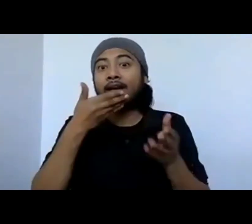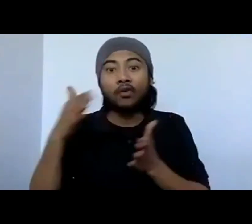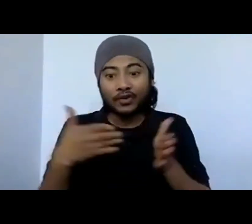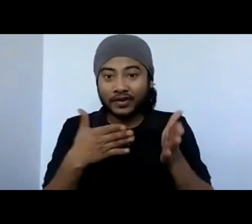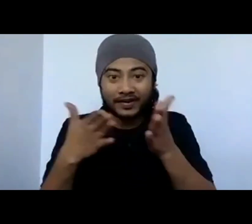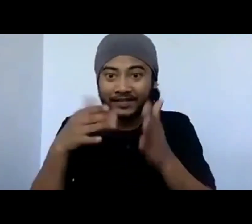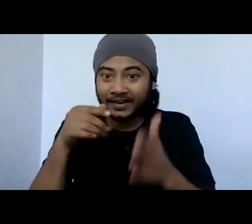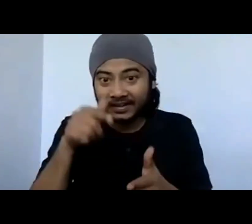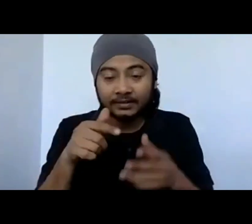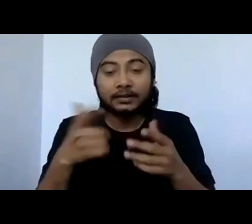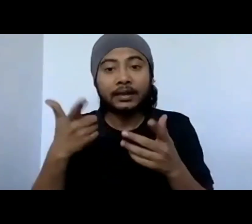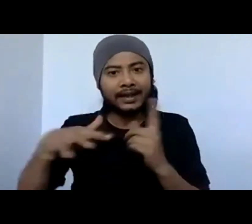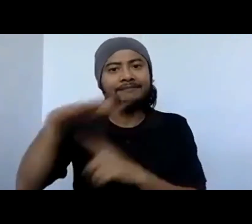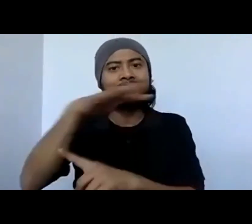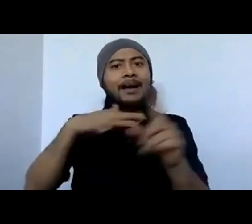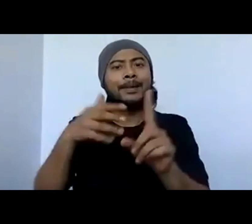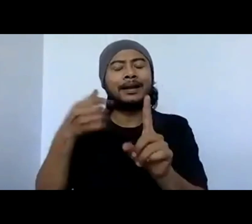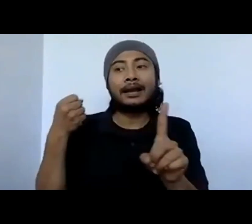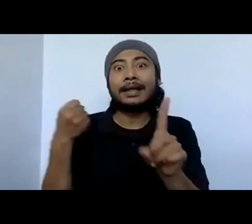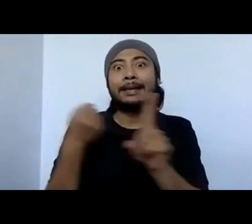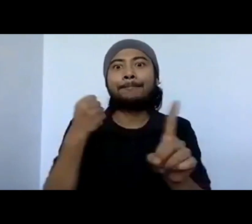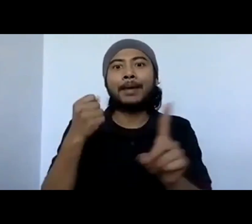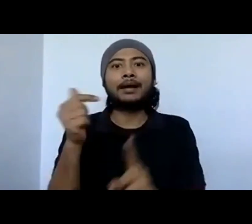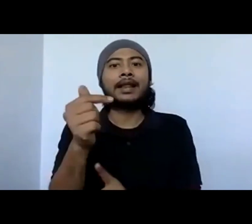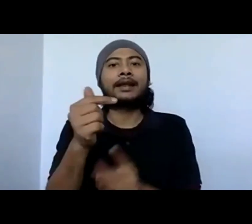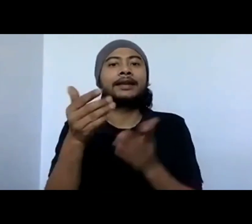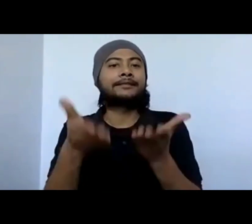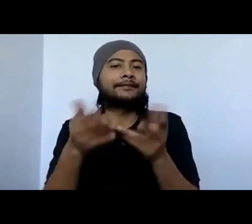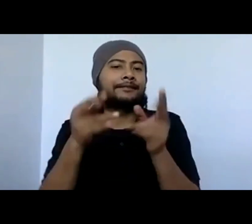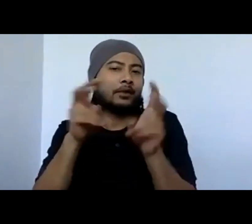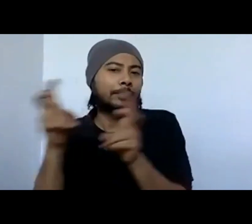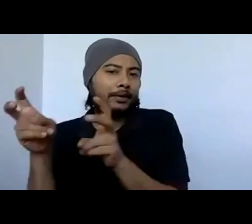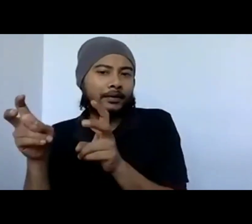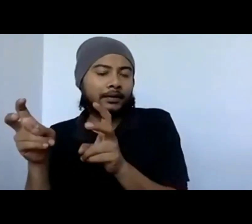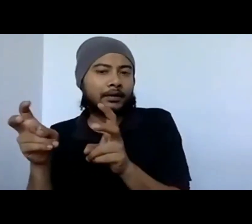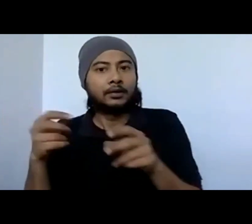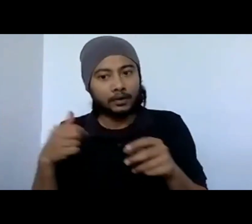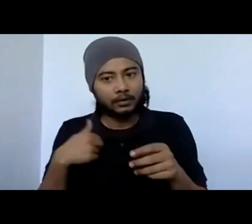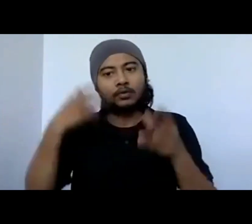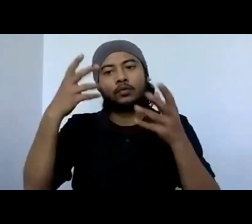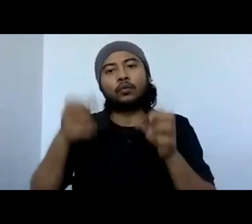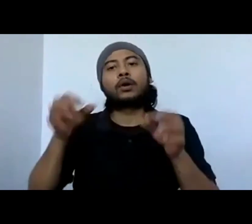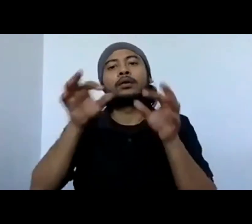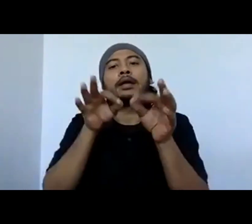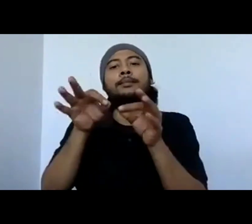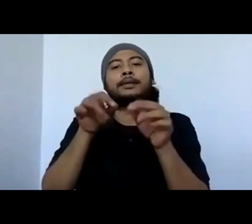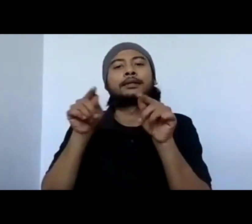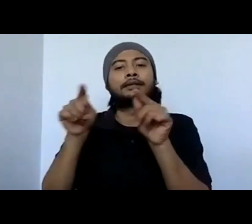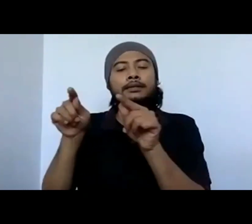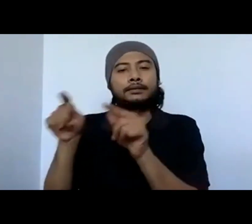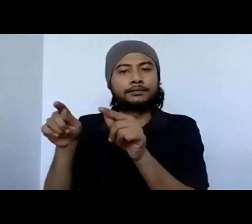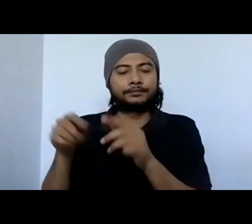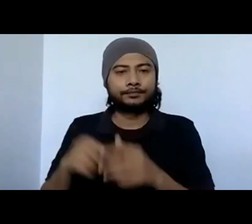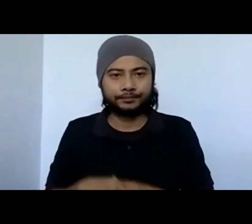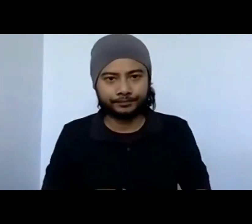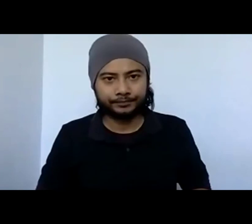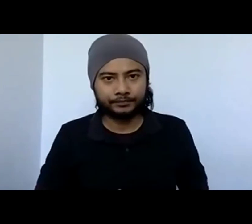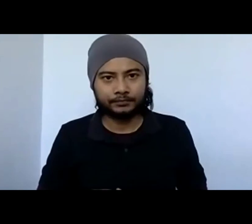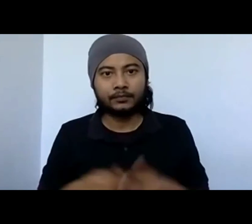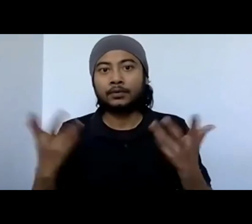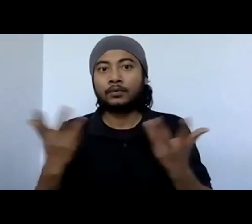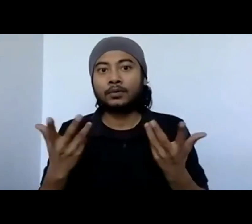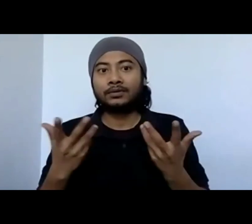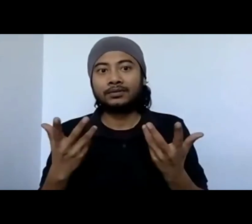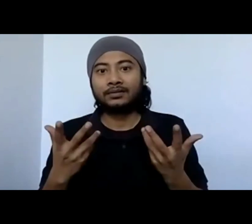you concerns, which I want to touch upon during this meeting. I just want to address this issue that apart from ensuring